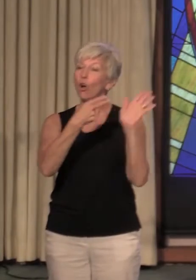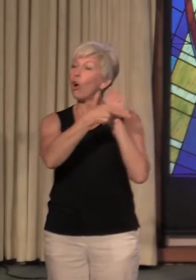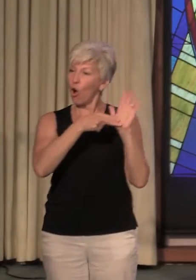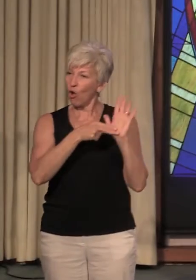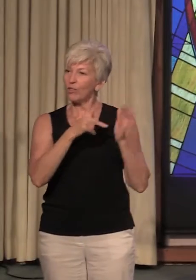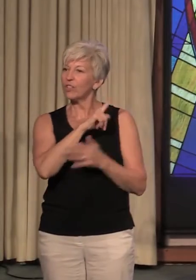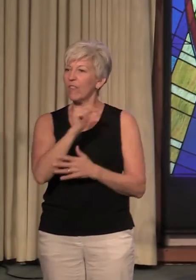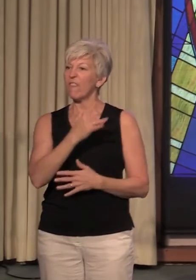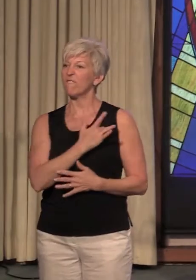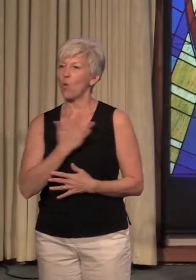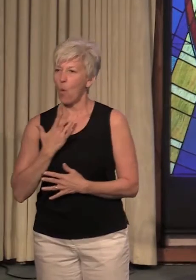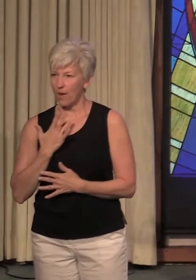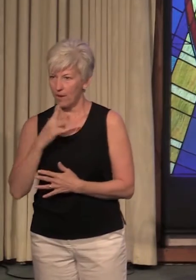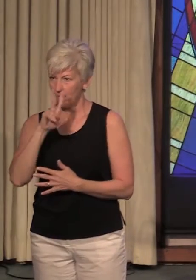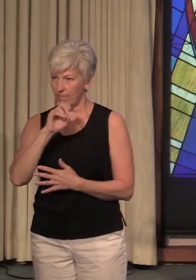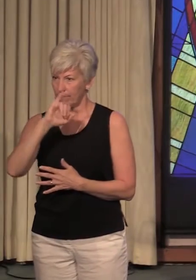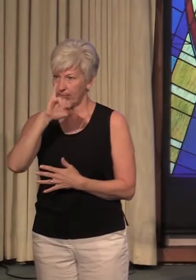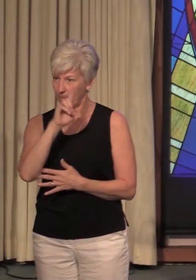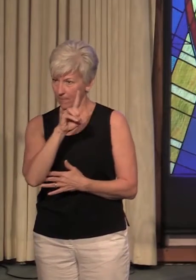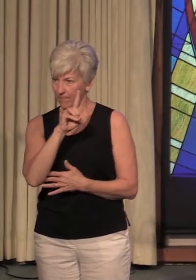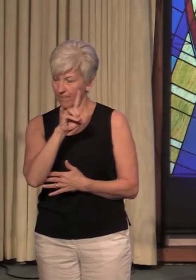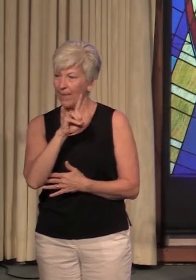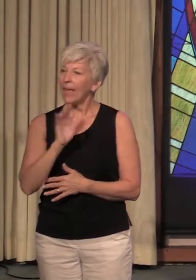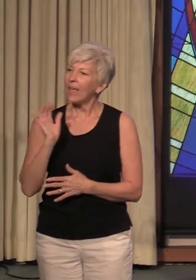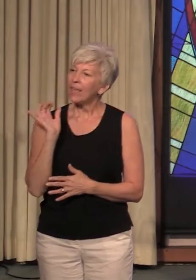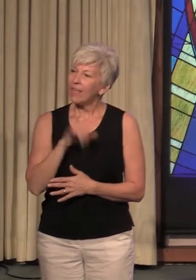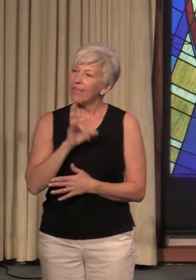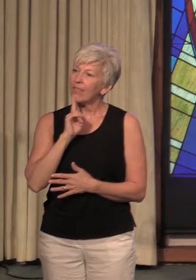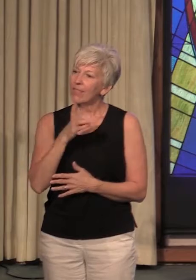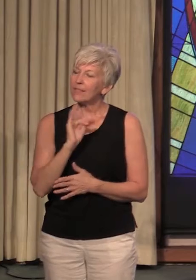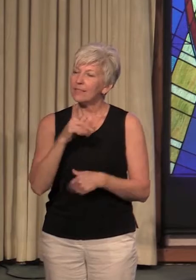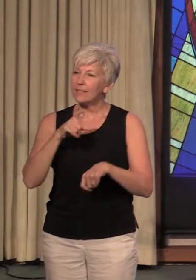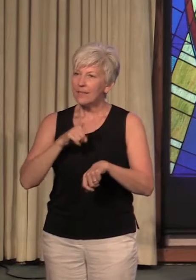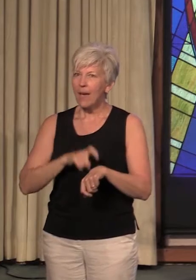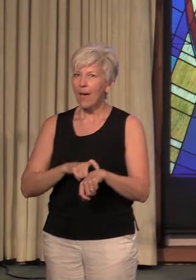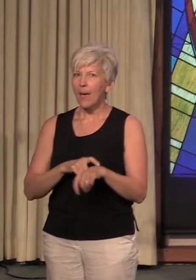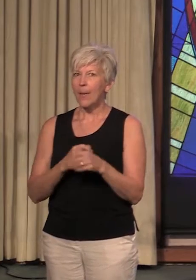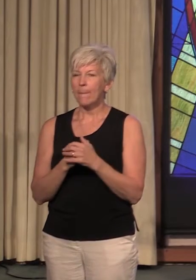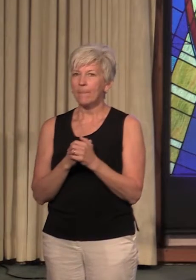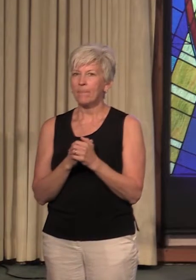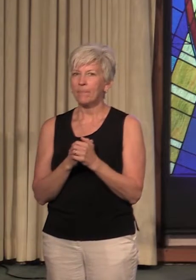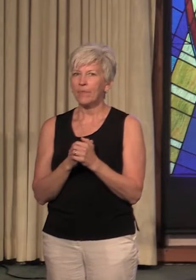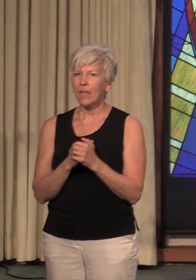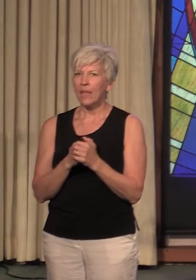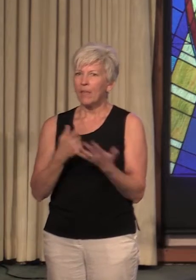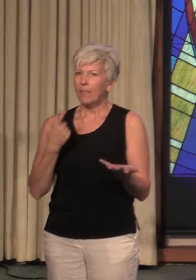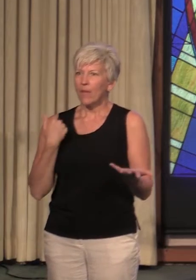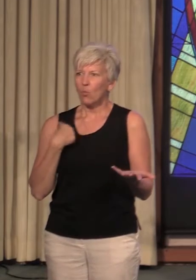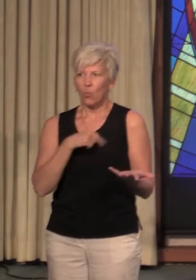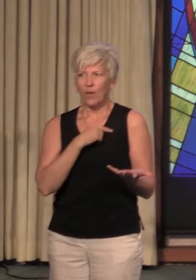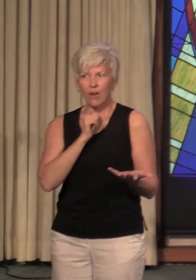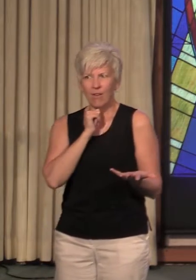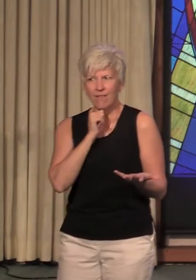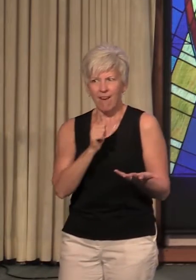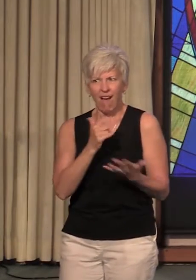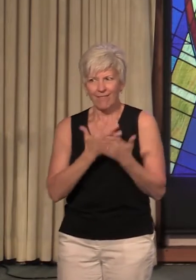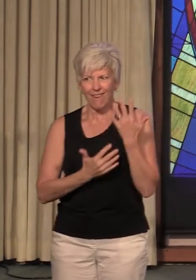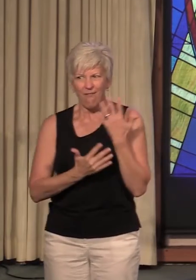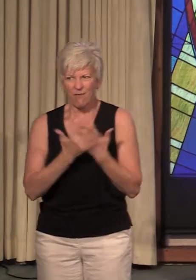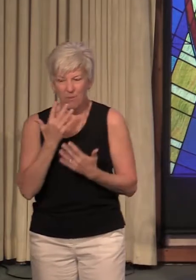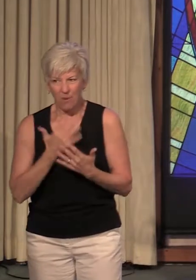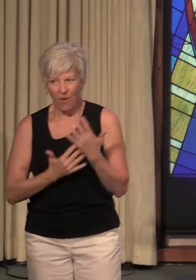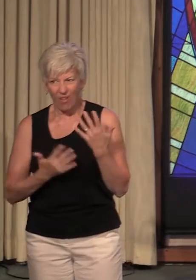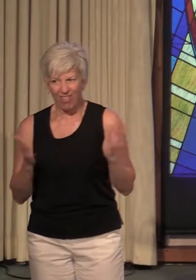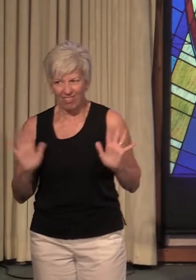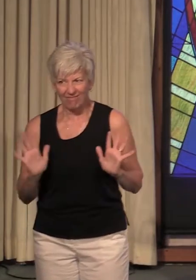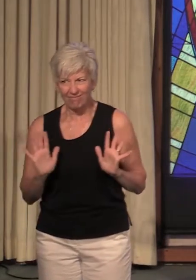And it is a time that we are most uncomfortable with, particularly in the